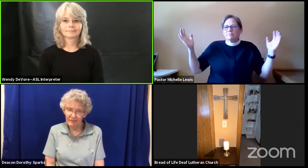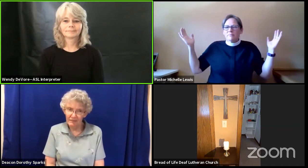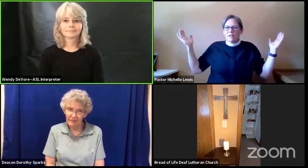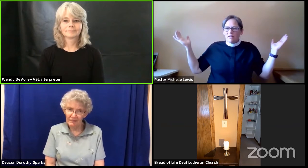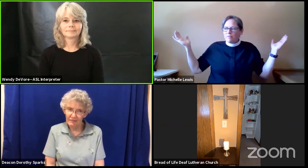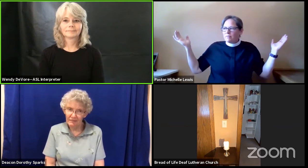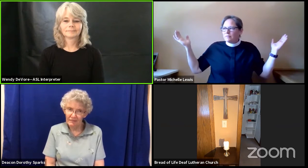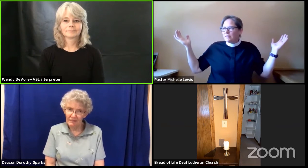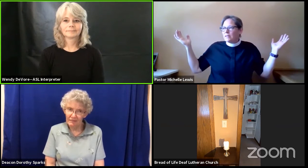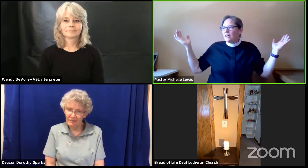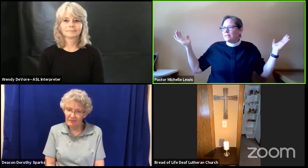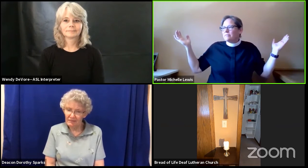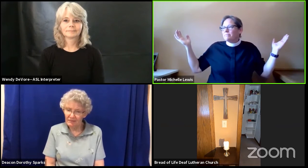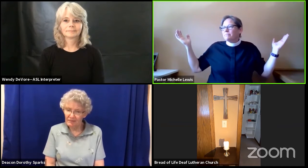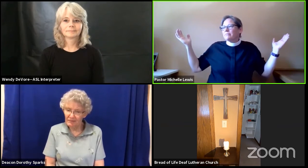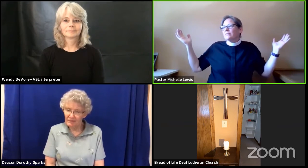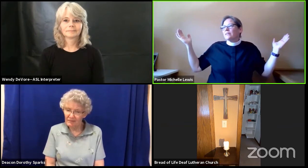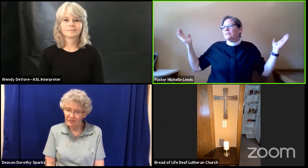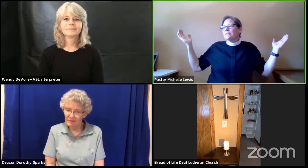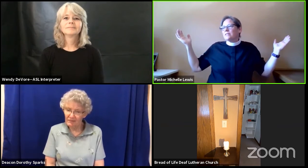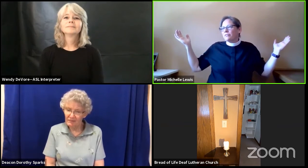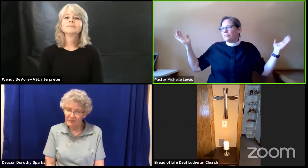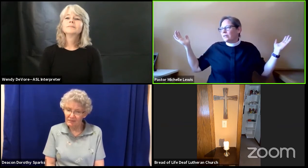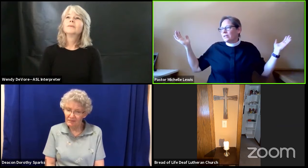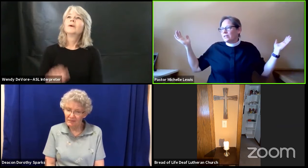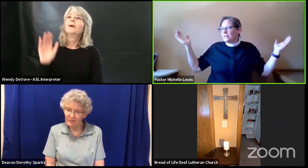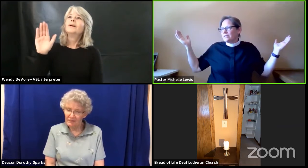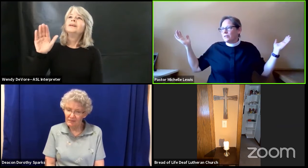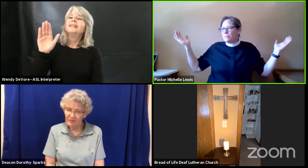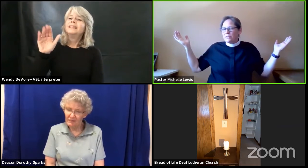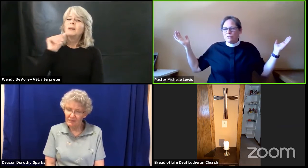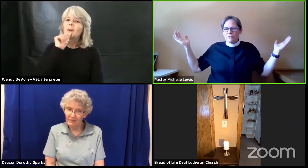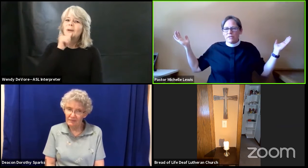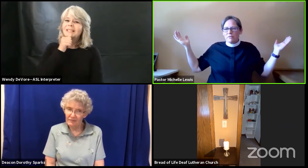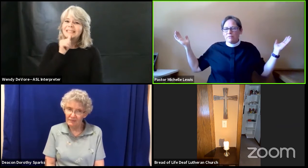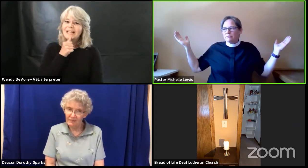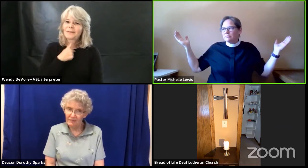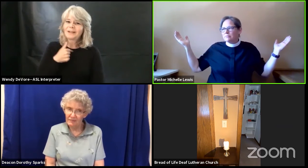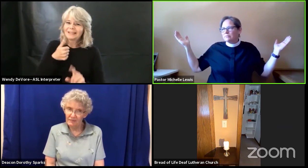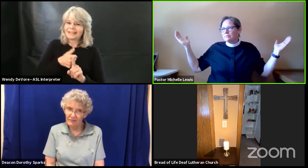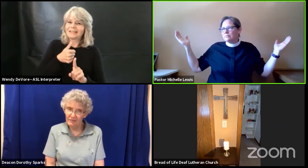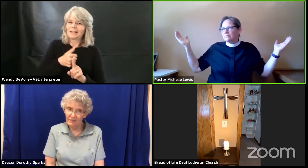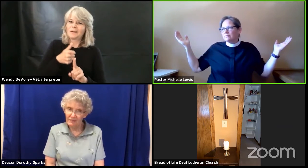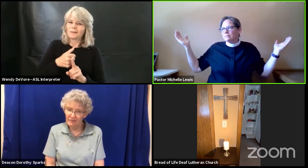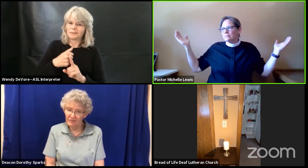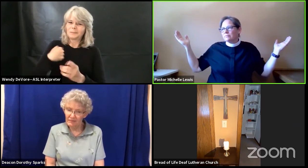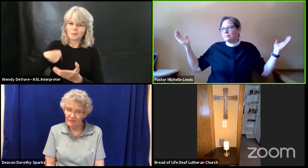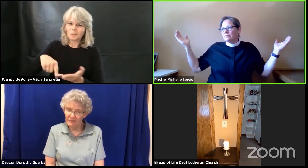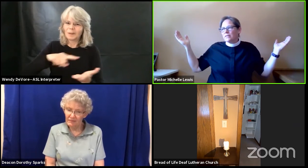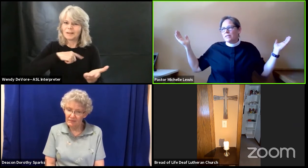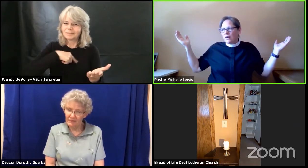God, suffering is a mystery. God,